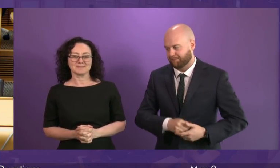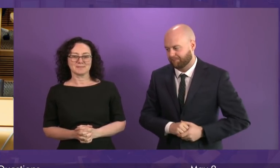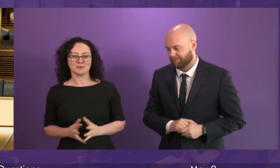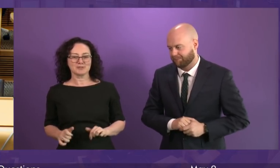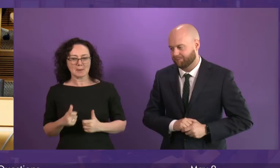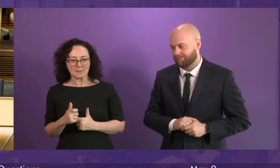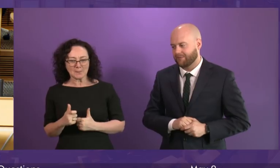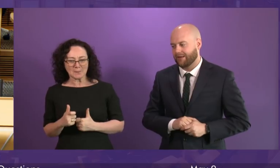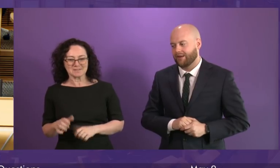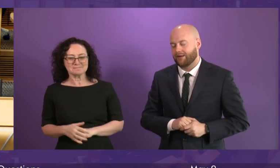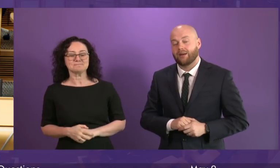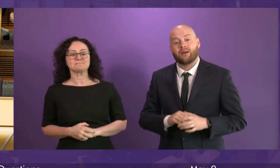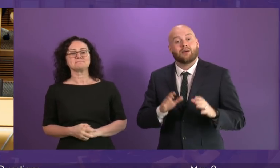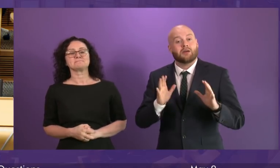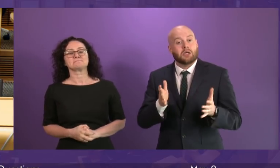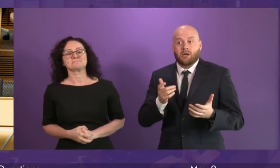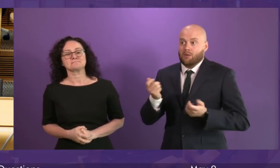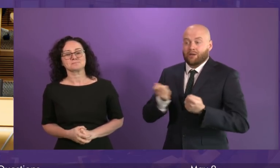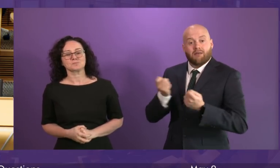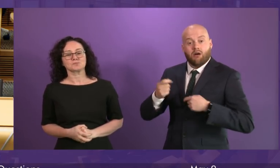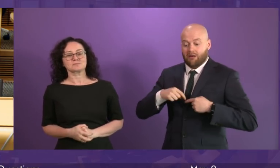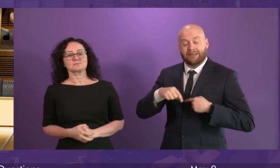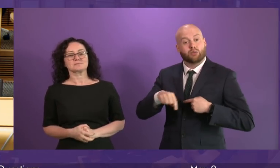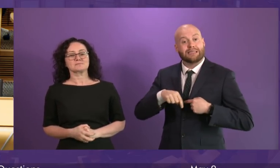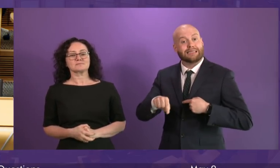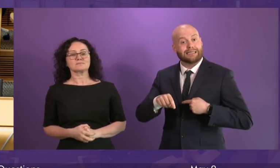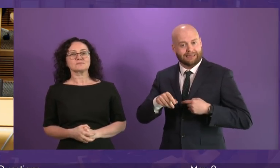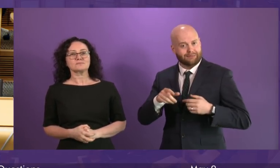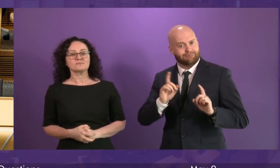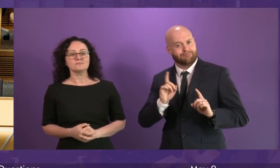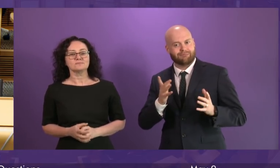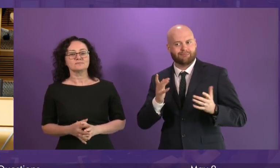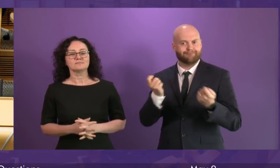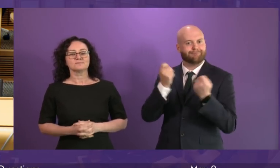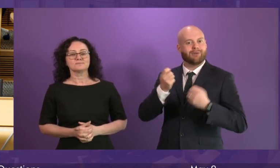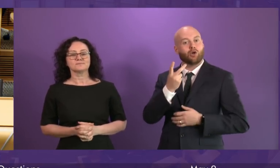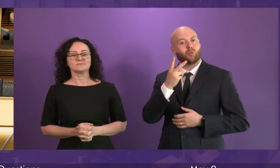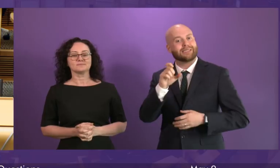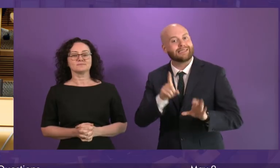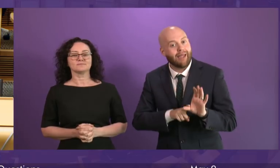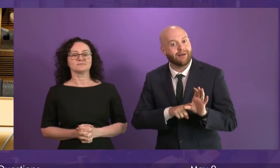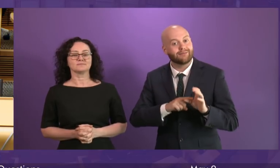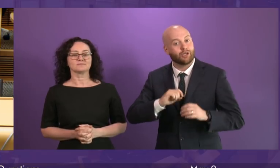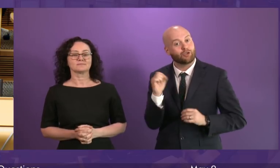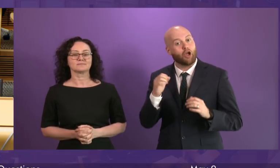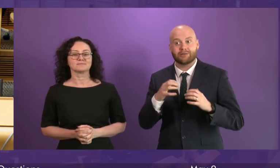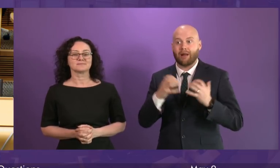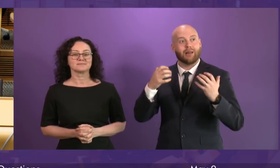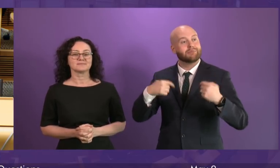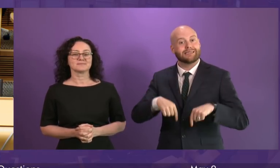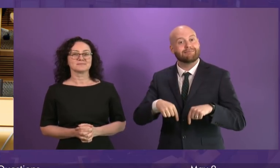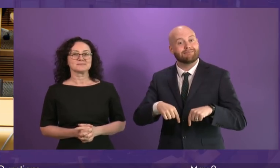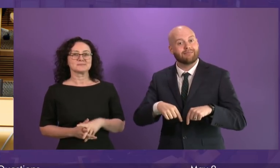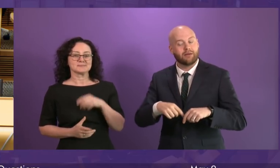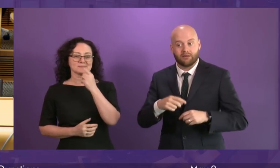Presiding officer, this week marks 20 years of this Scottish Parliament, 20 years when this Parliament has had